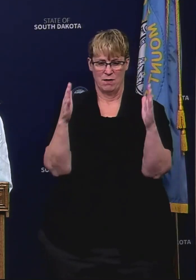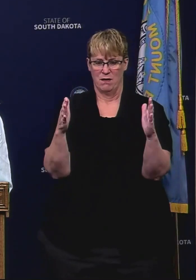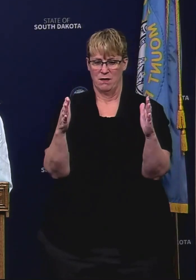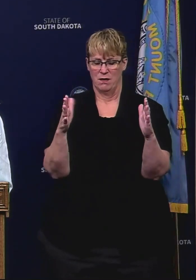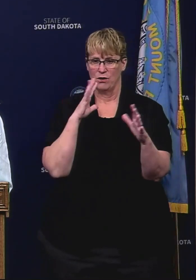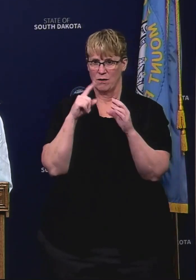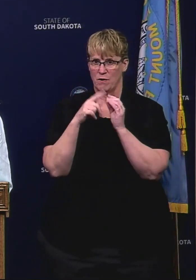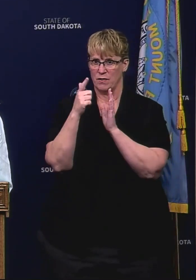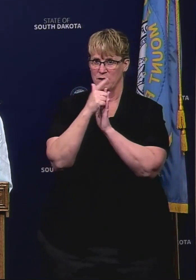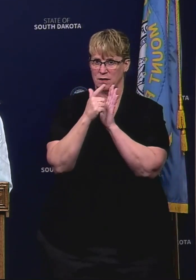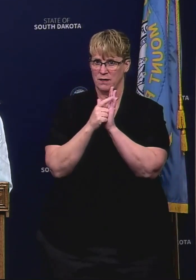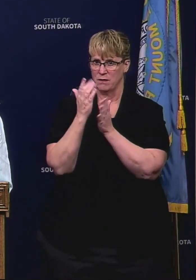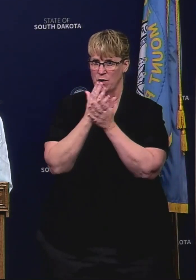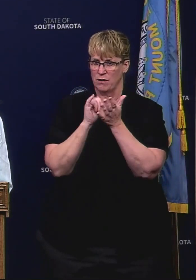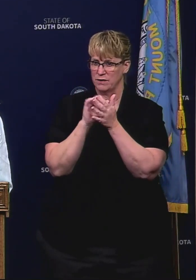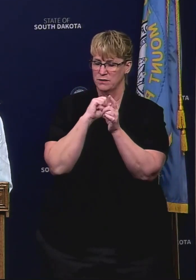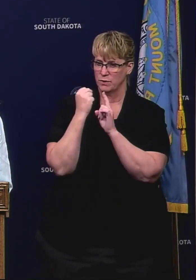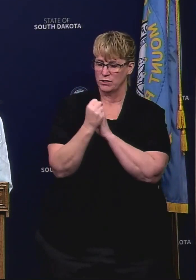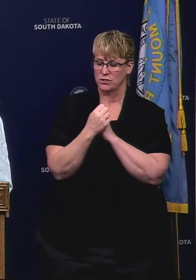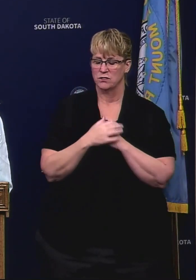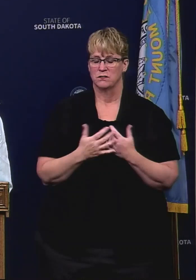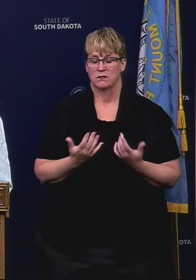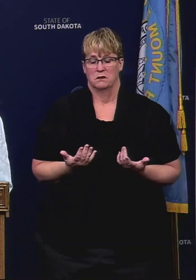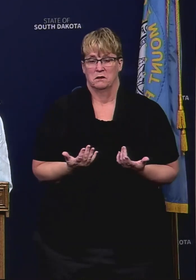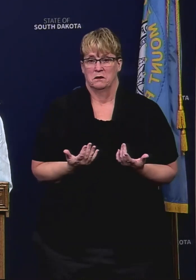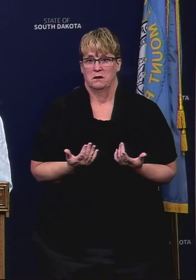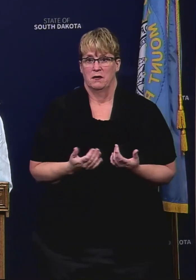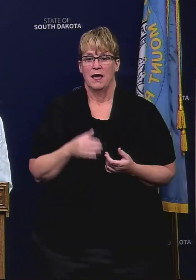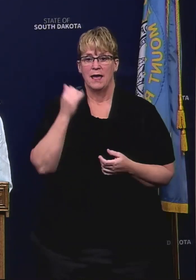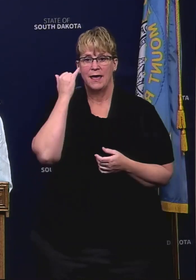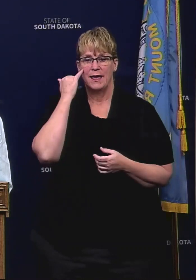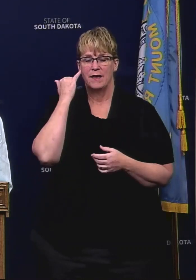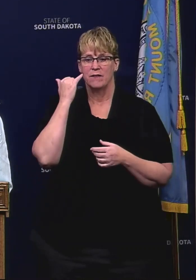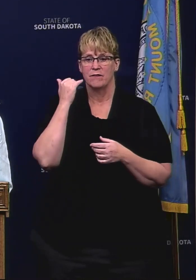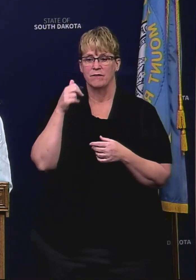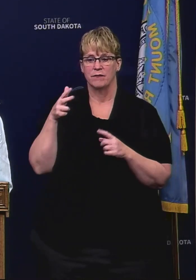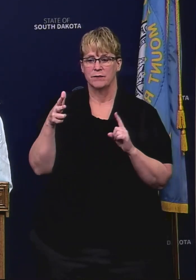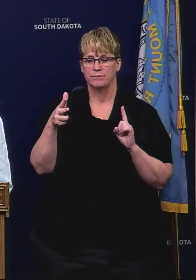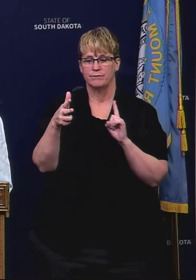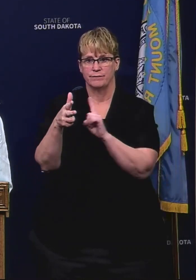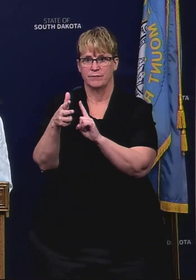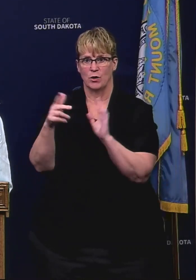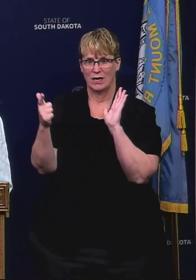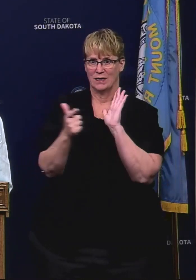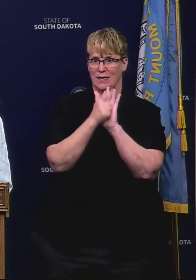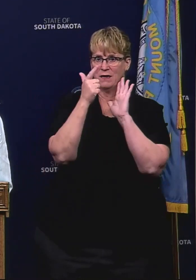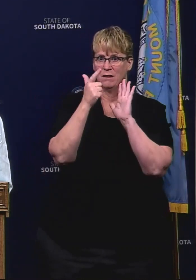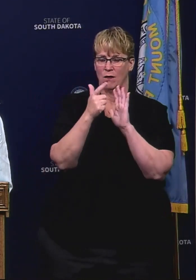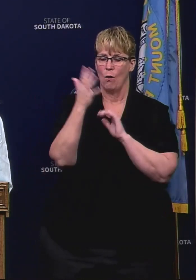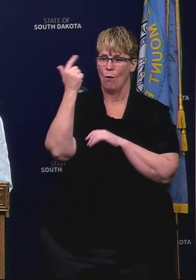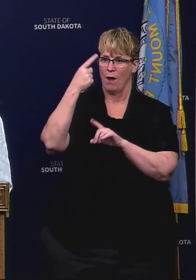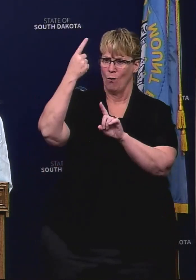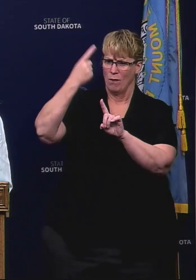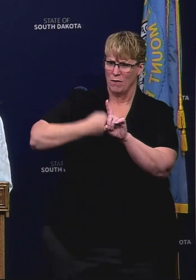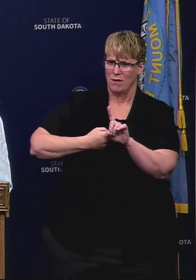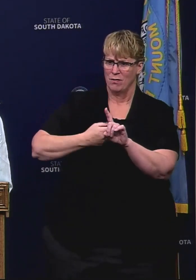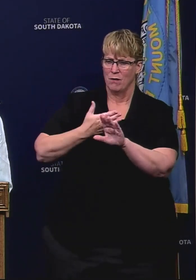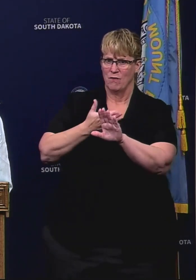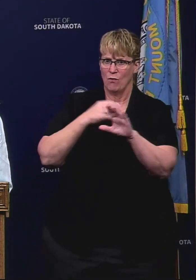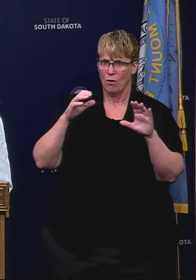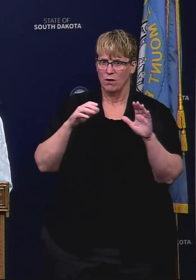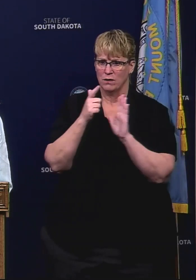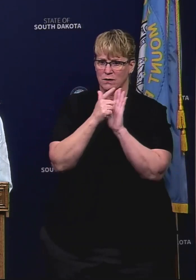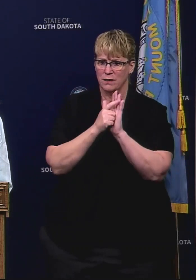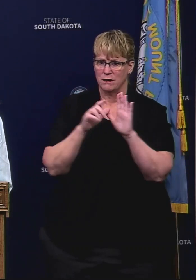legality of the situation and if these checkpoints are illegal why has it taken a month for any legal action to be